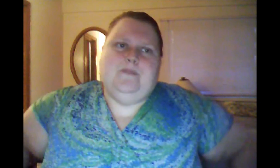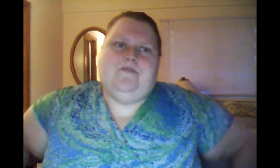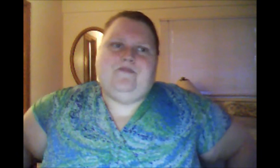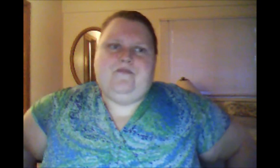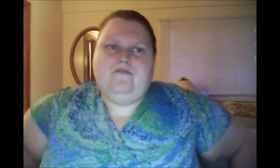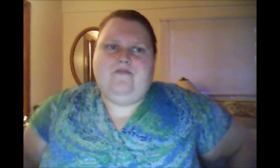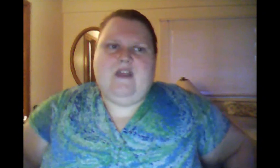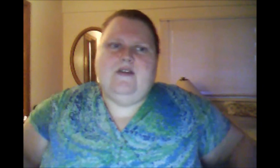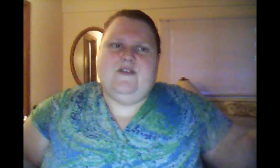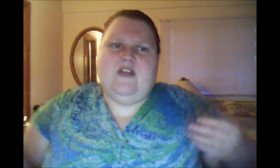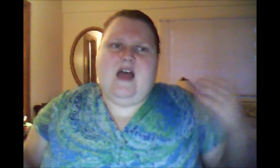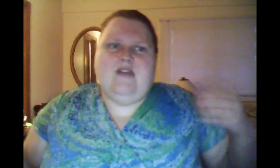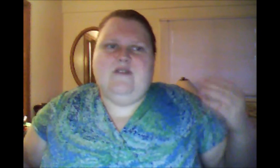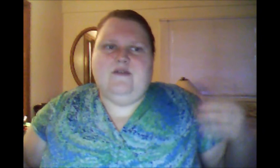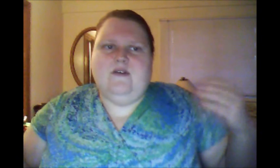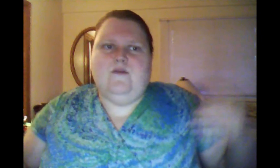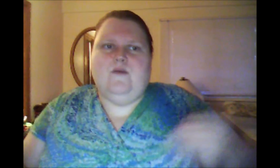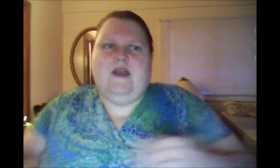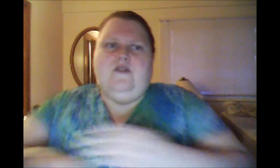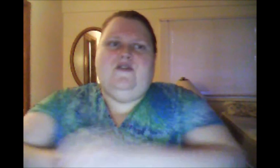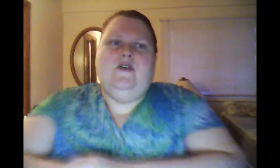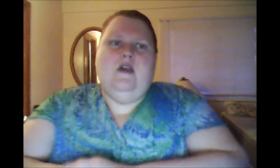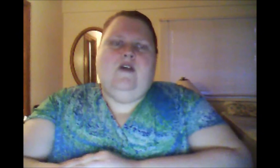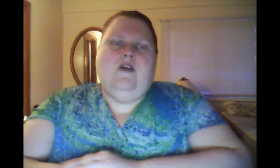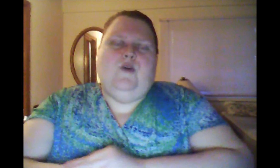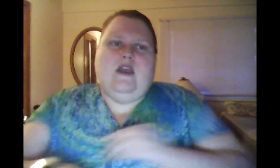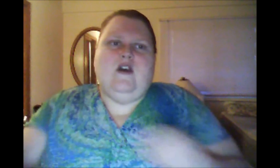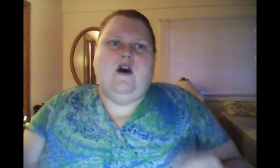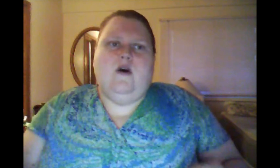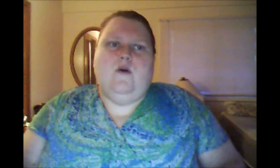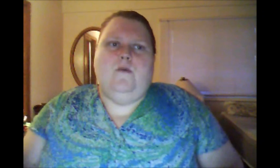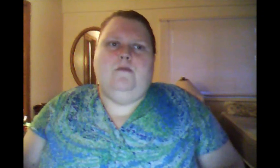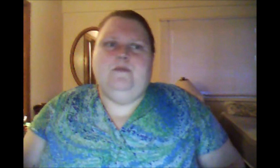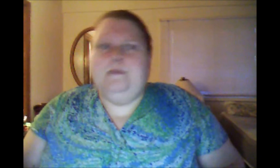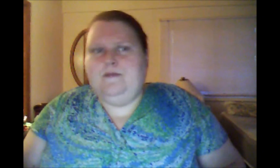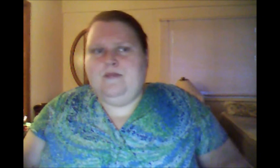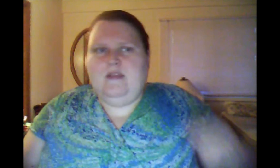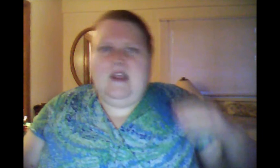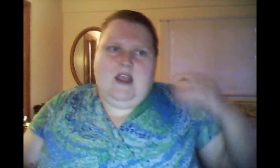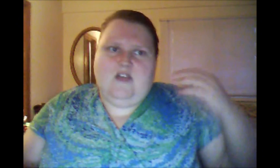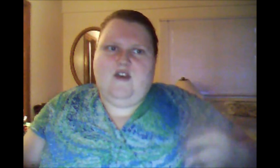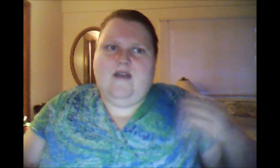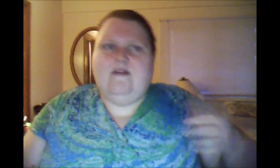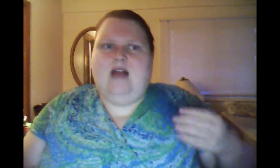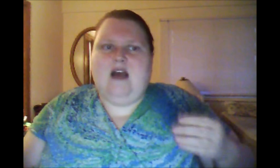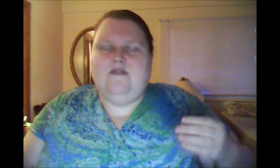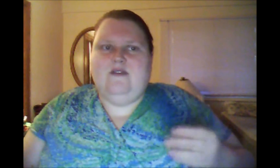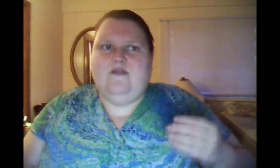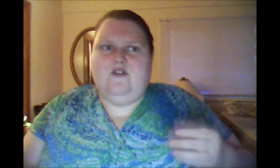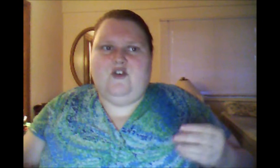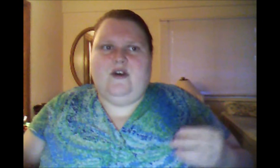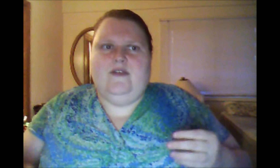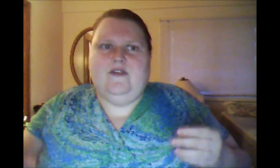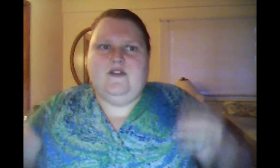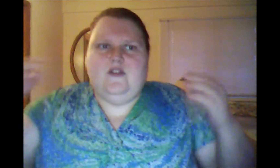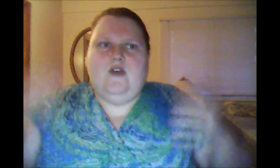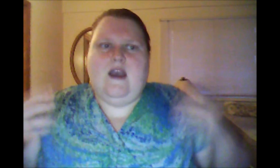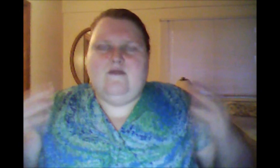So, there's a lot of different ways you can go. And you have a lot of different choices and you have